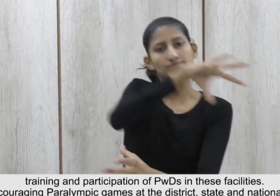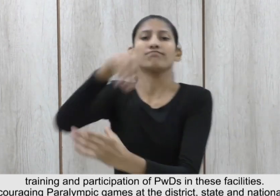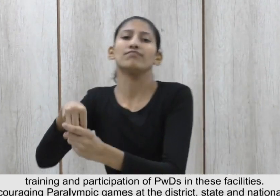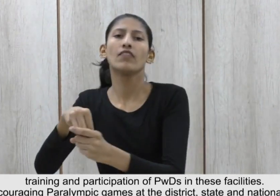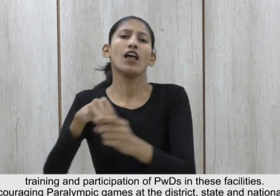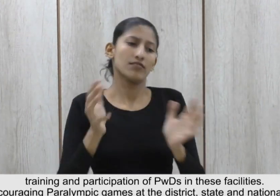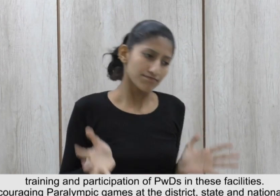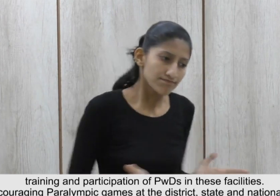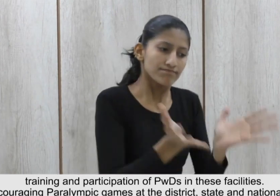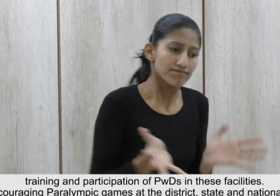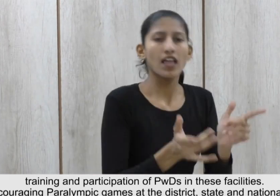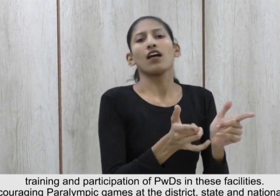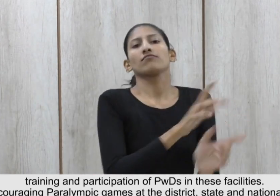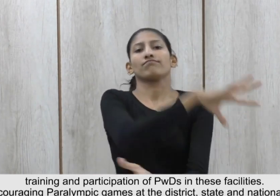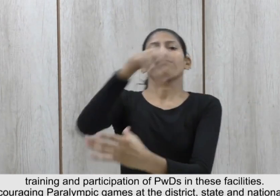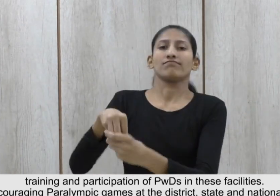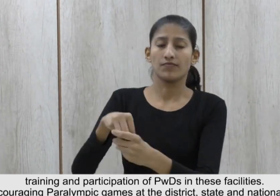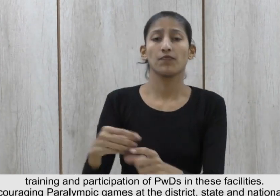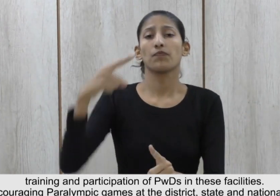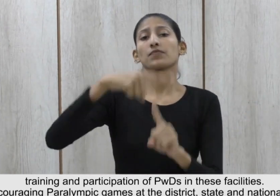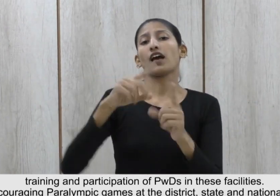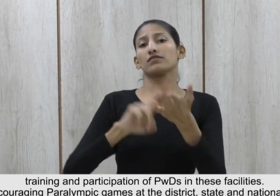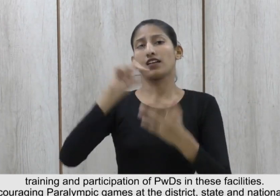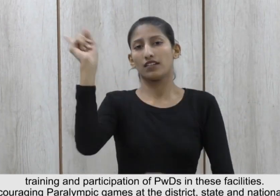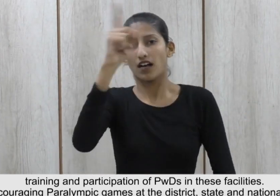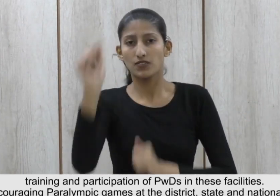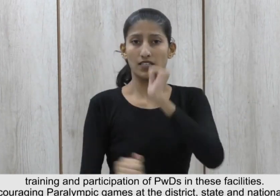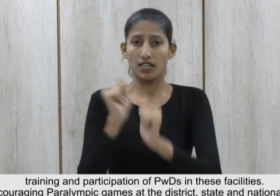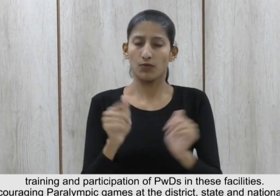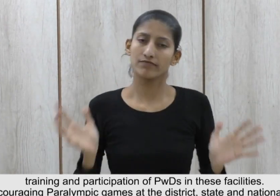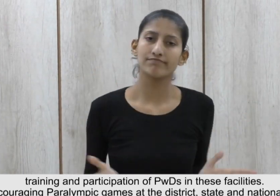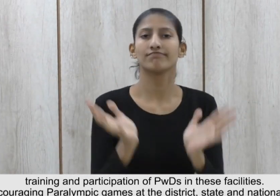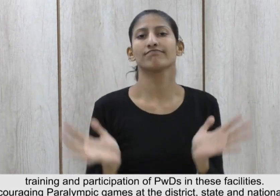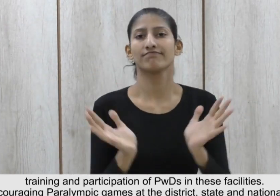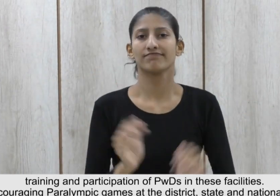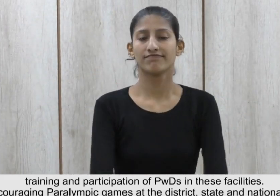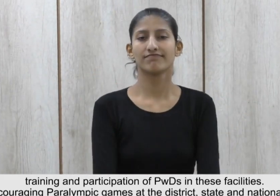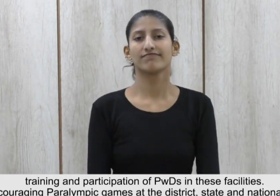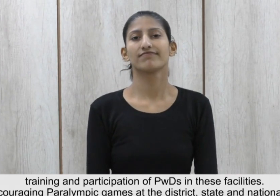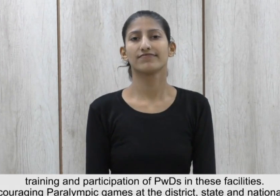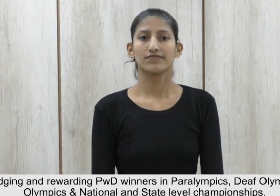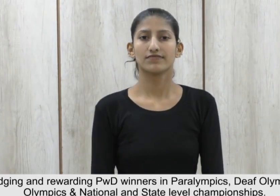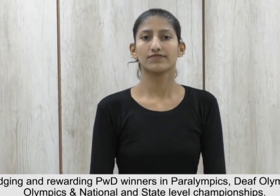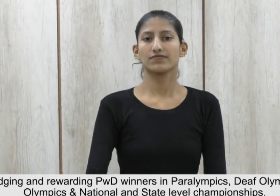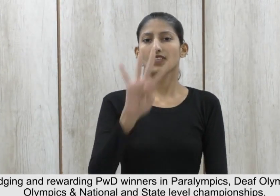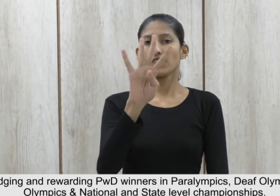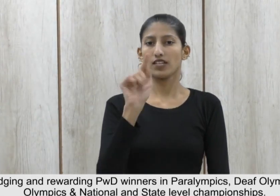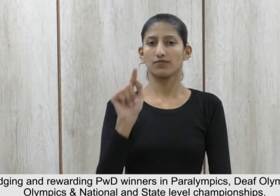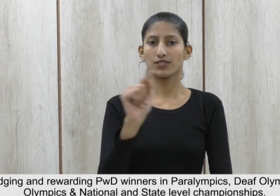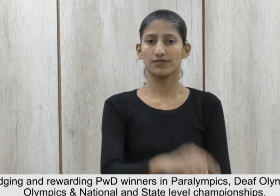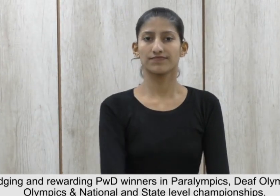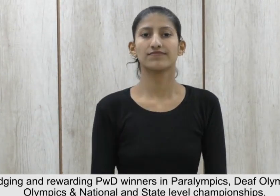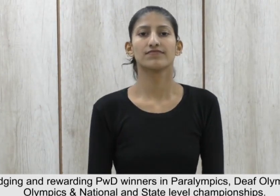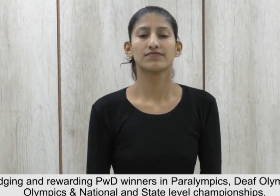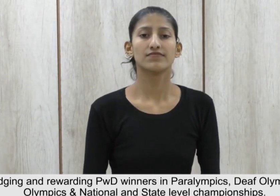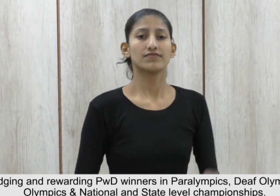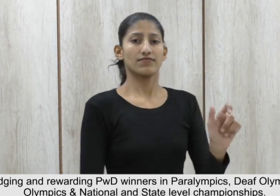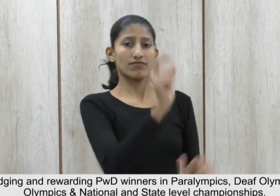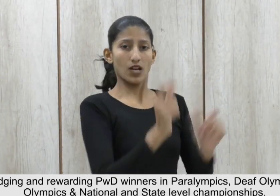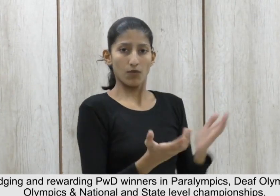.1.